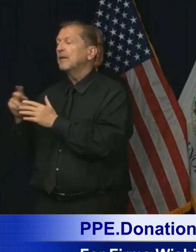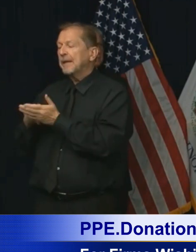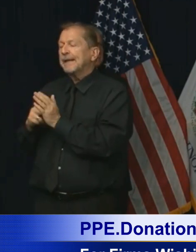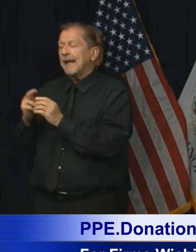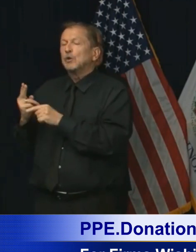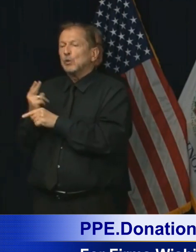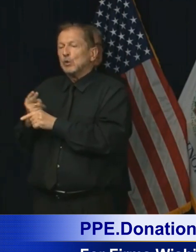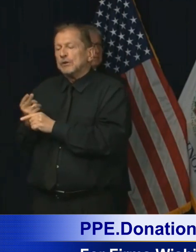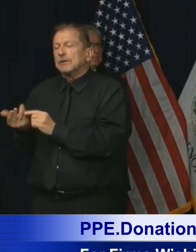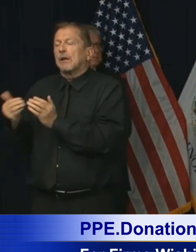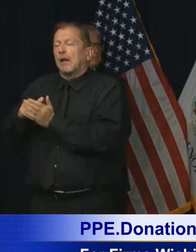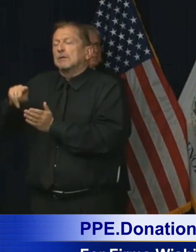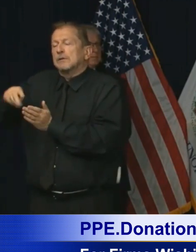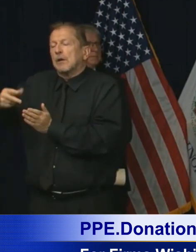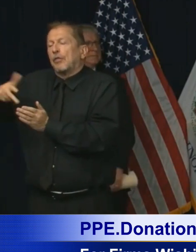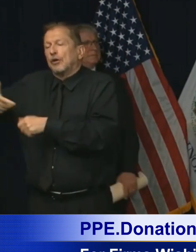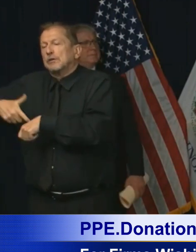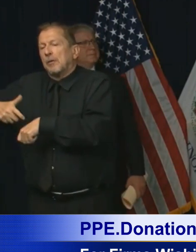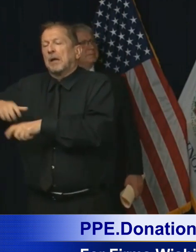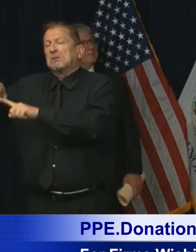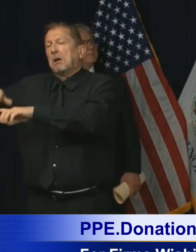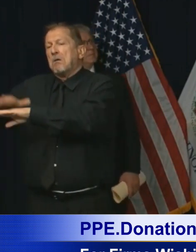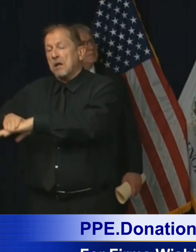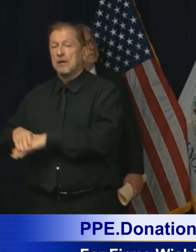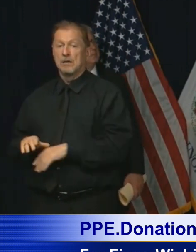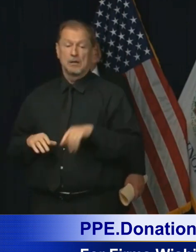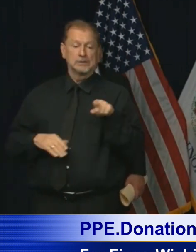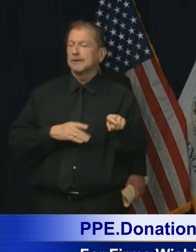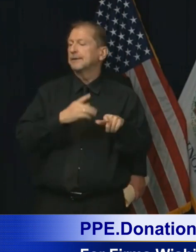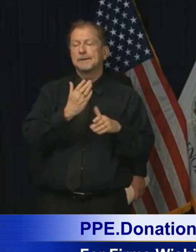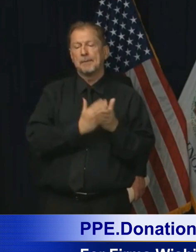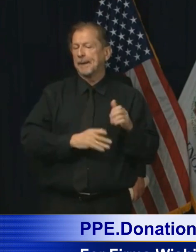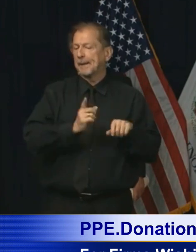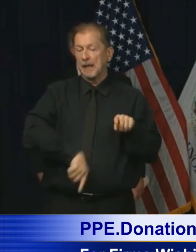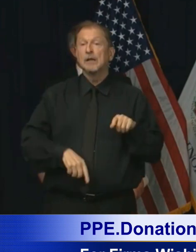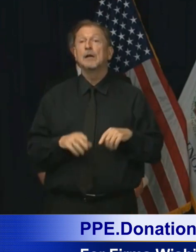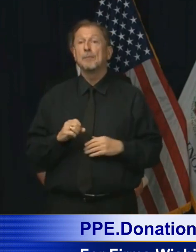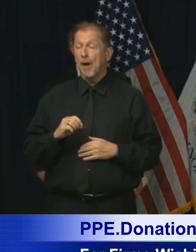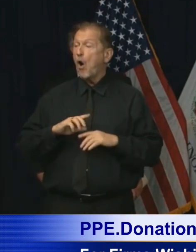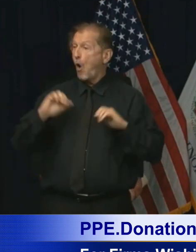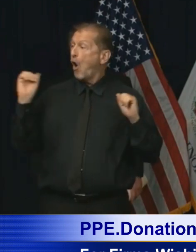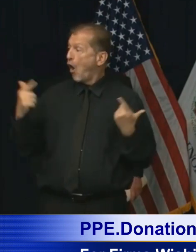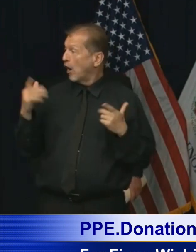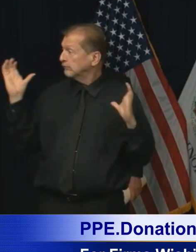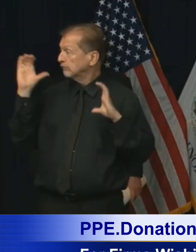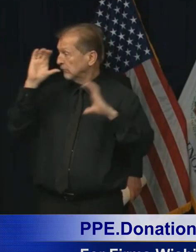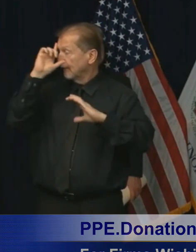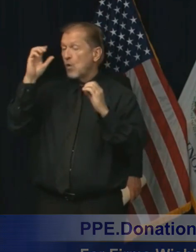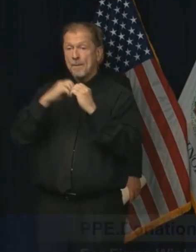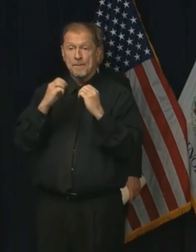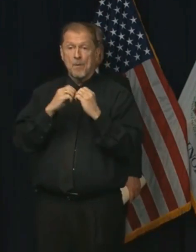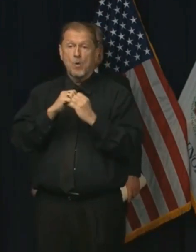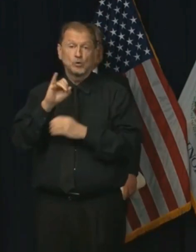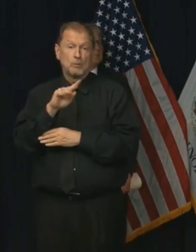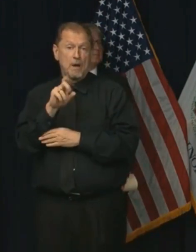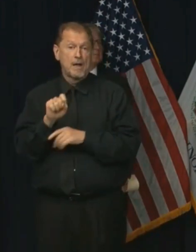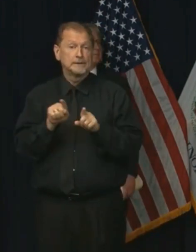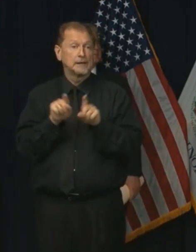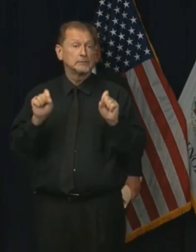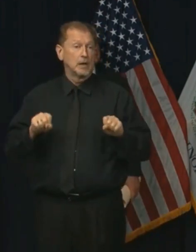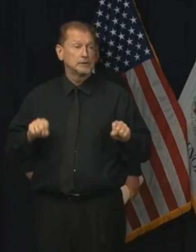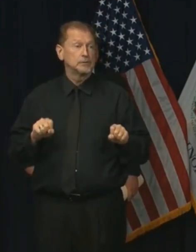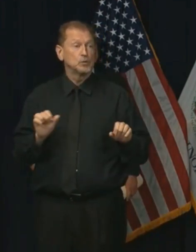our supplies. But we also know that everybody is working hard to obtain additional supplies so that we can